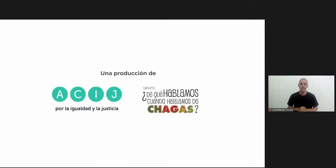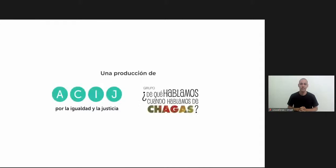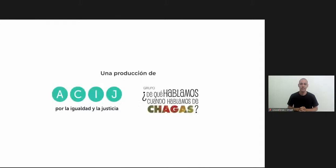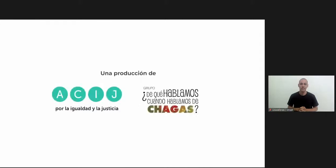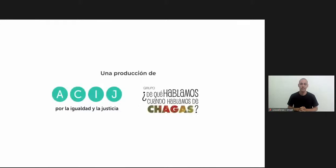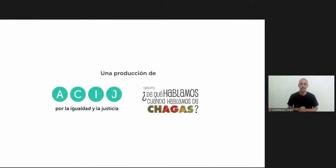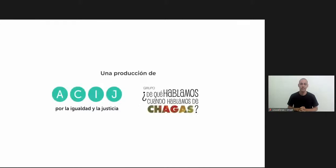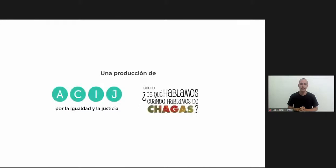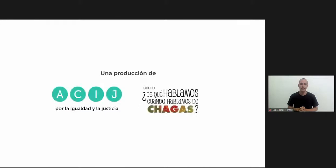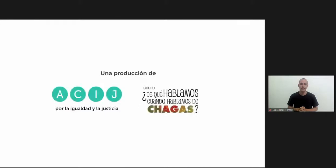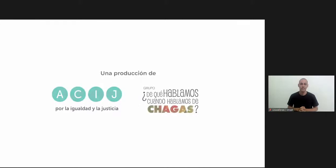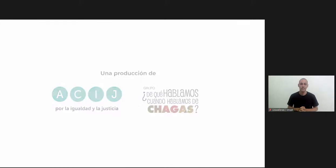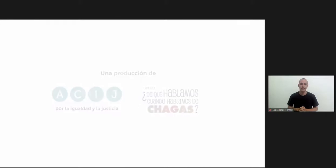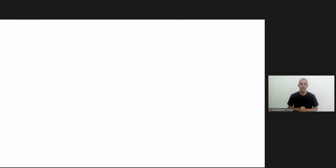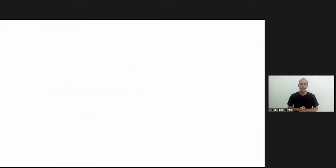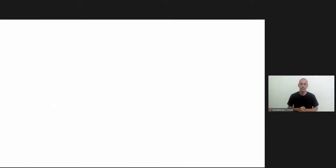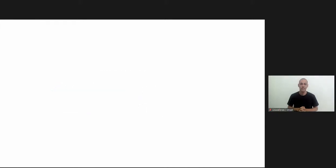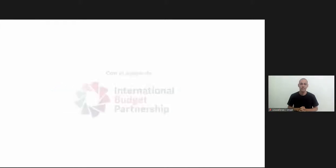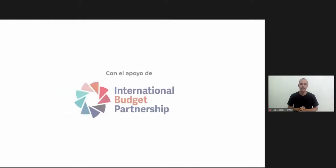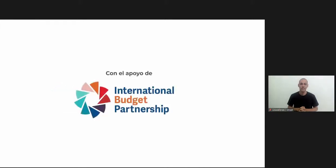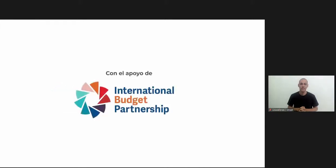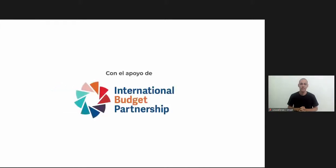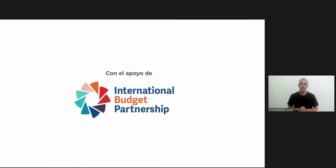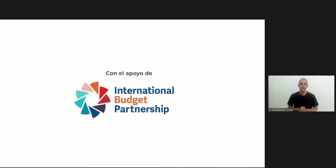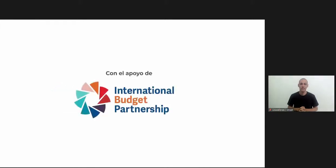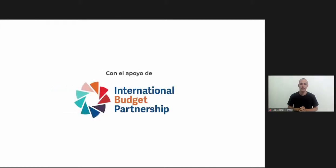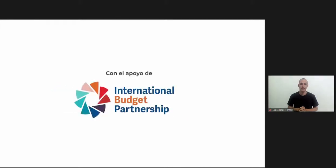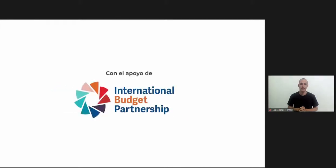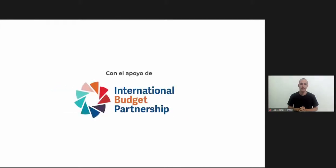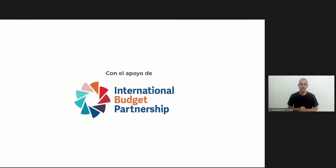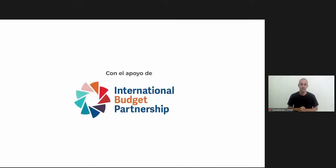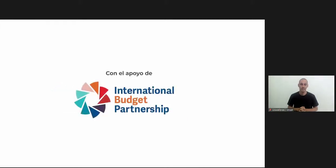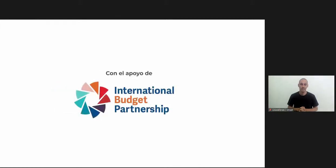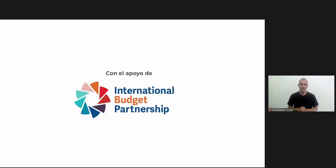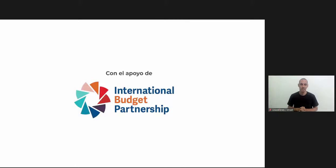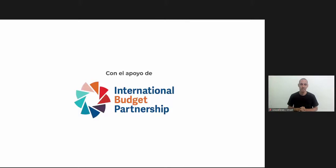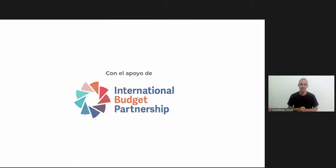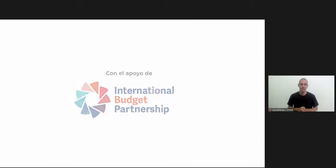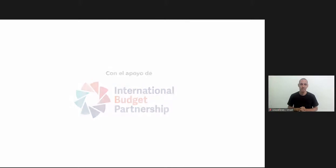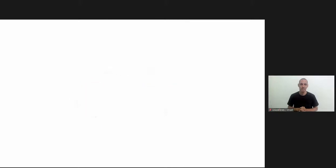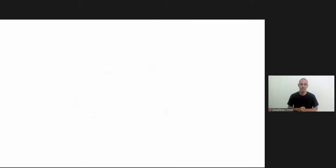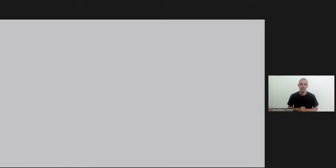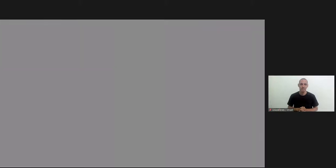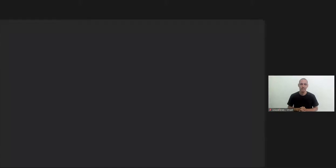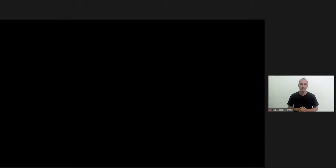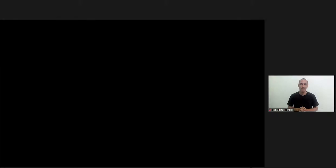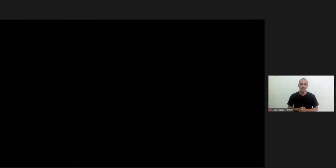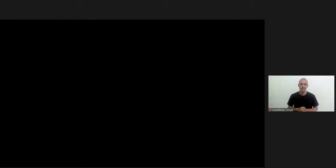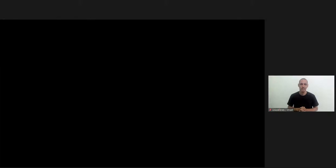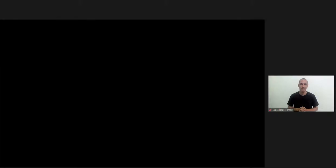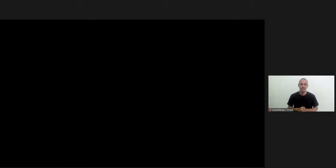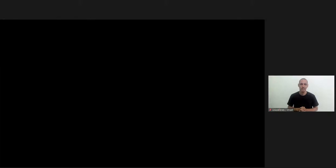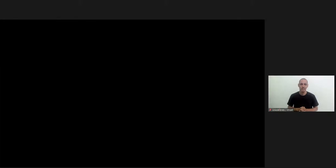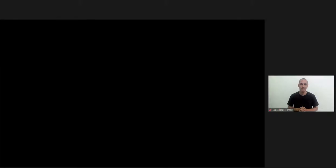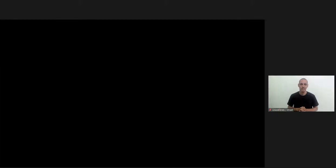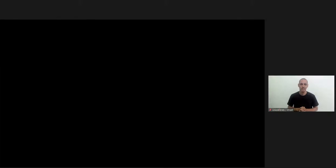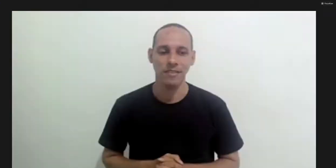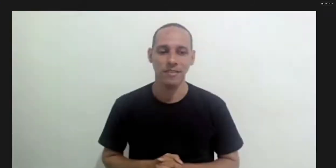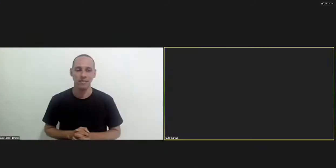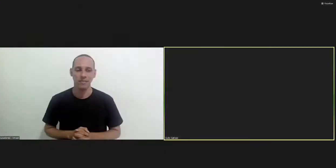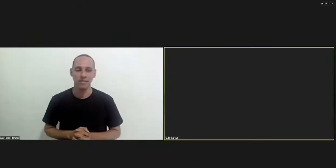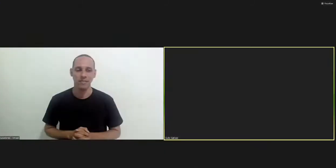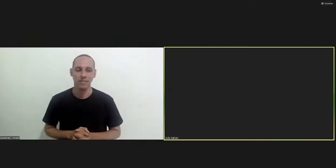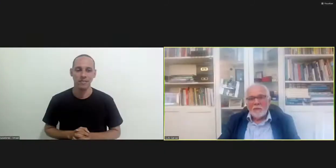this was produced by uh these two organizations in the international budget funded by the international budget